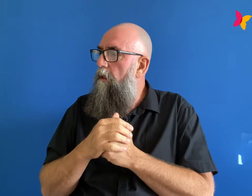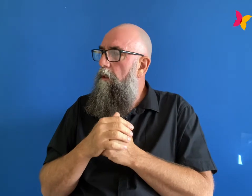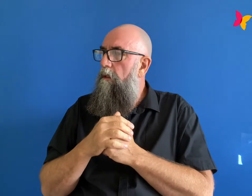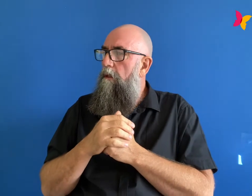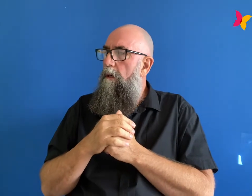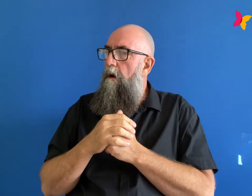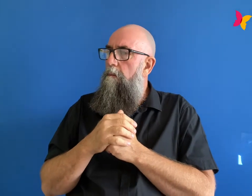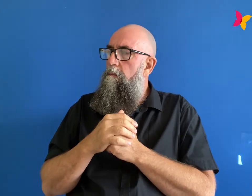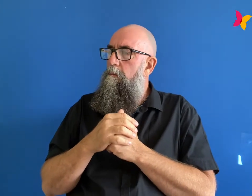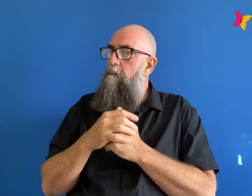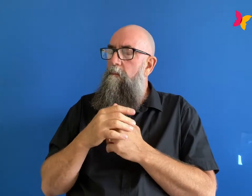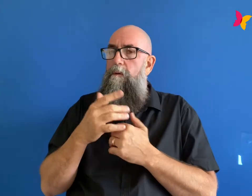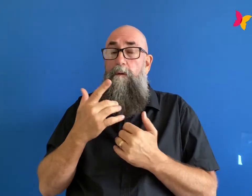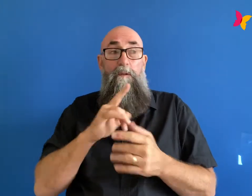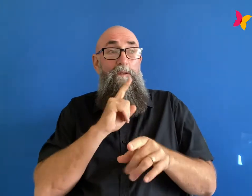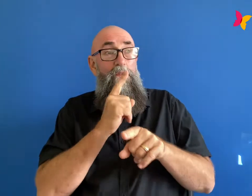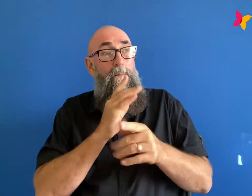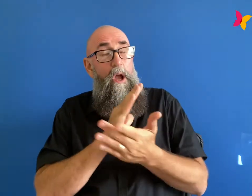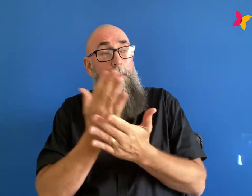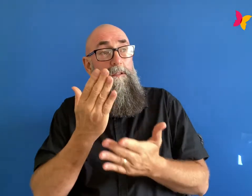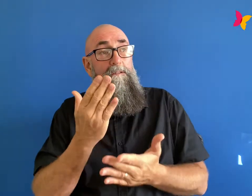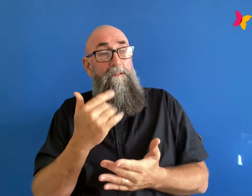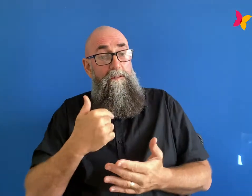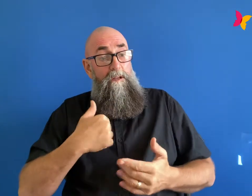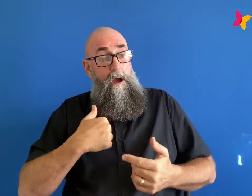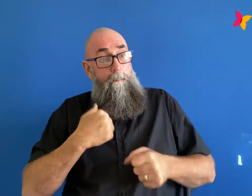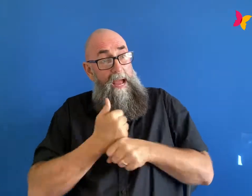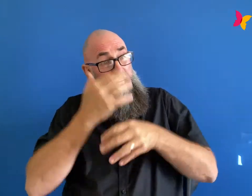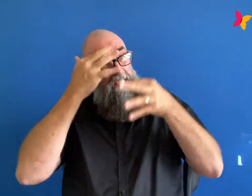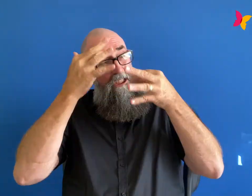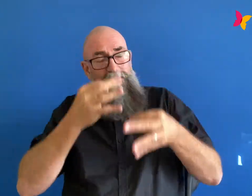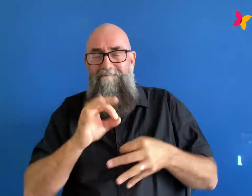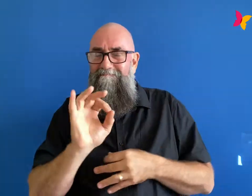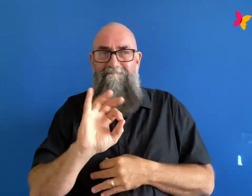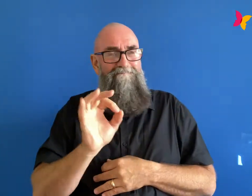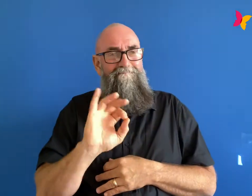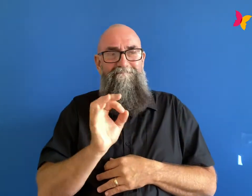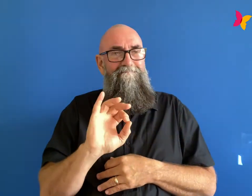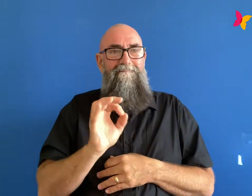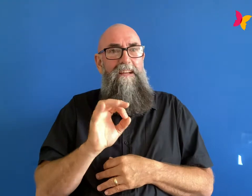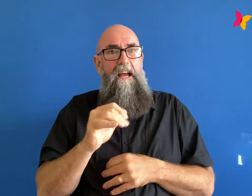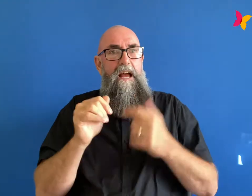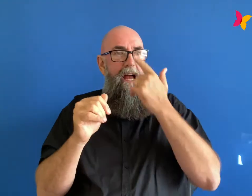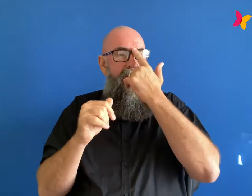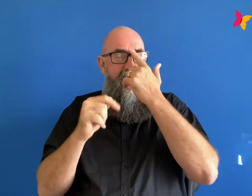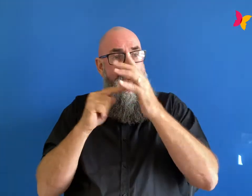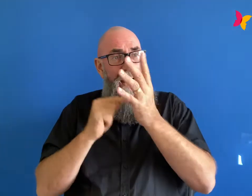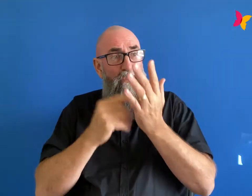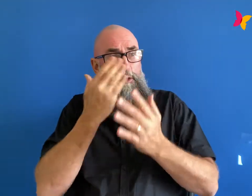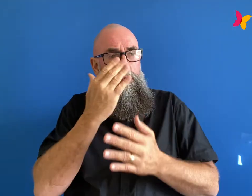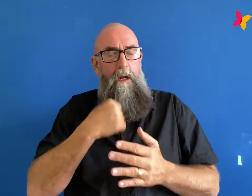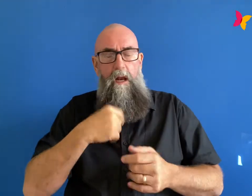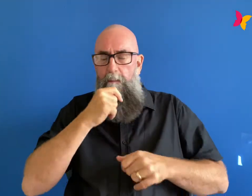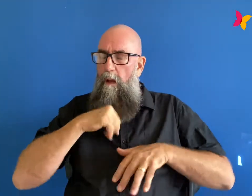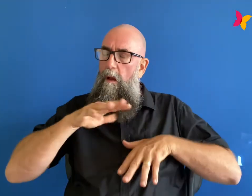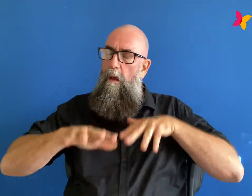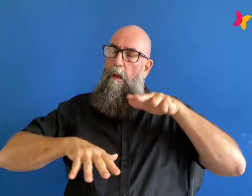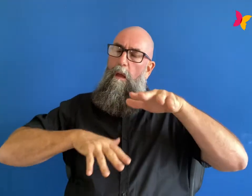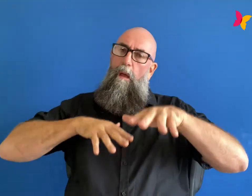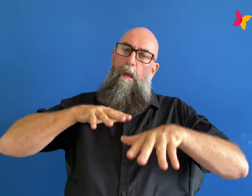battle with my own brain about you can go in you can do this it's gonna be fine and then getting to school and